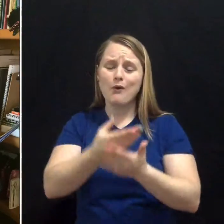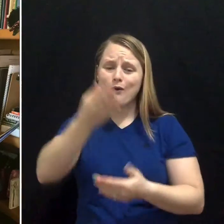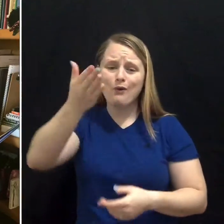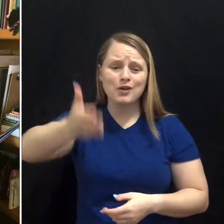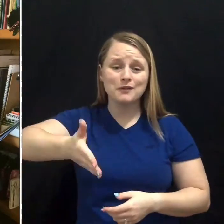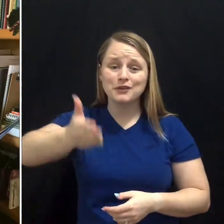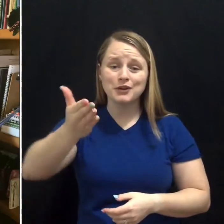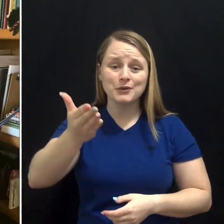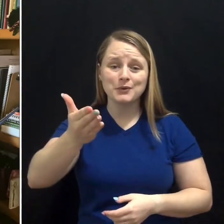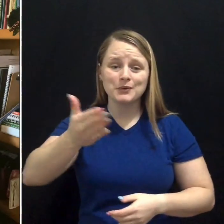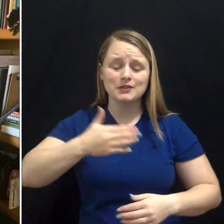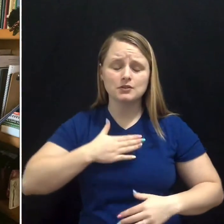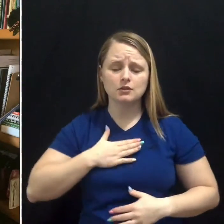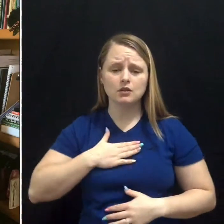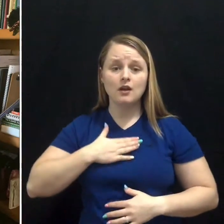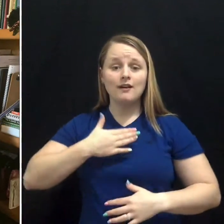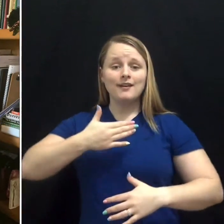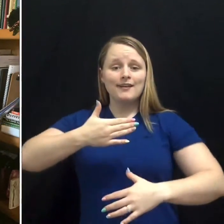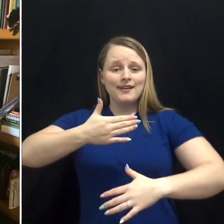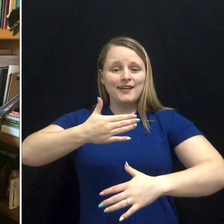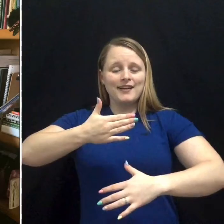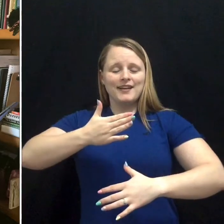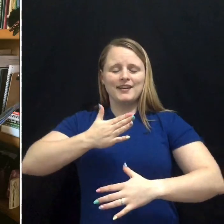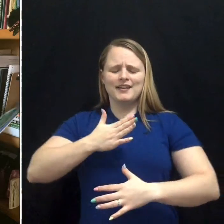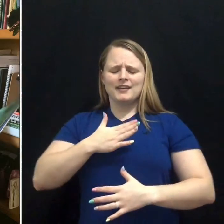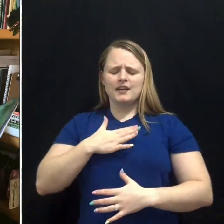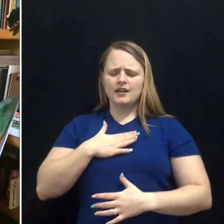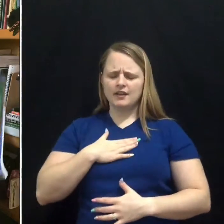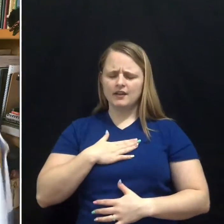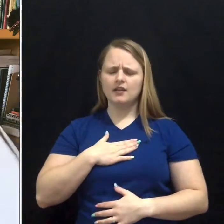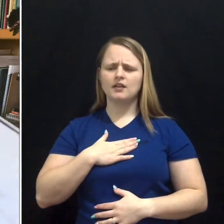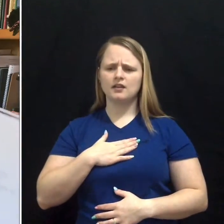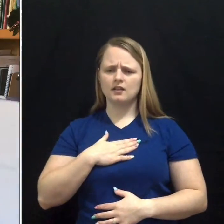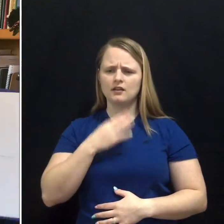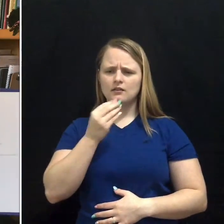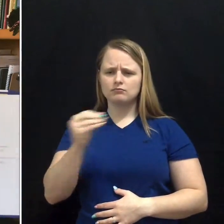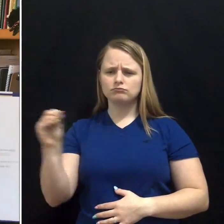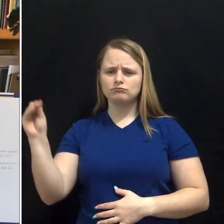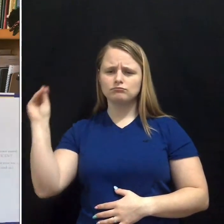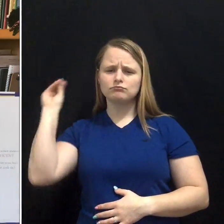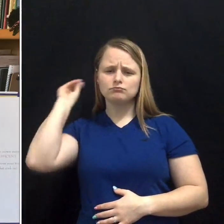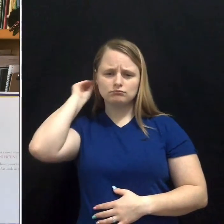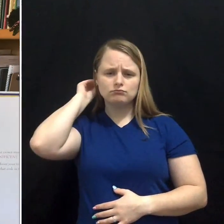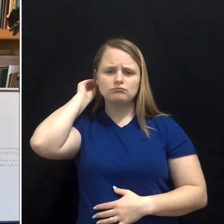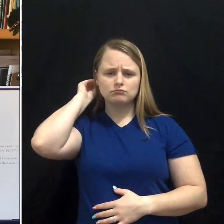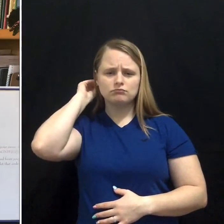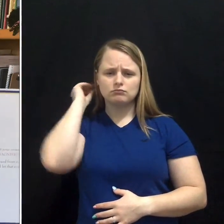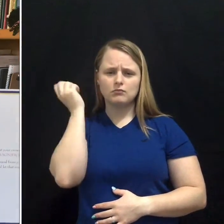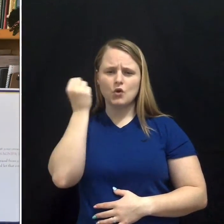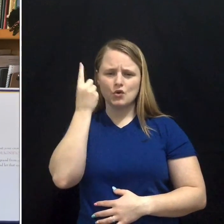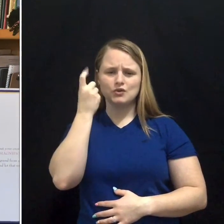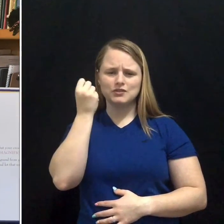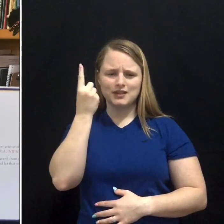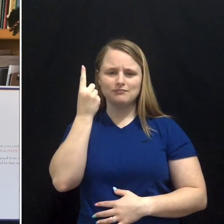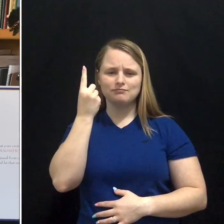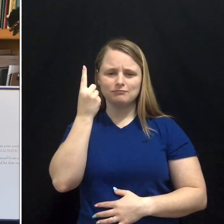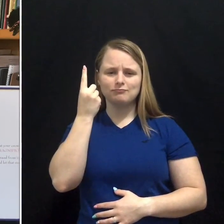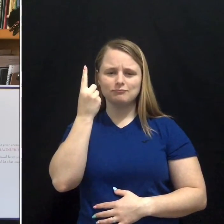Take a deep breath and let that sink in.